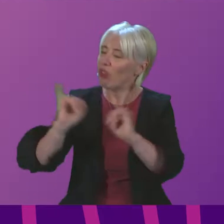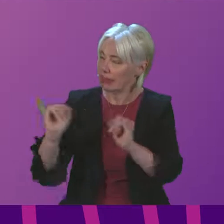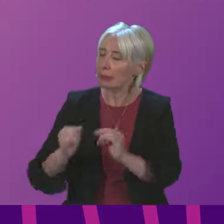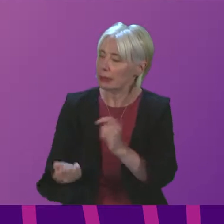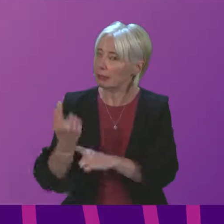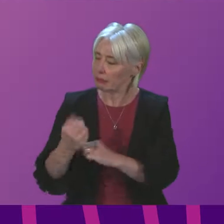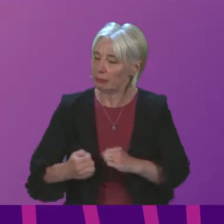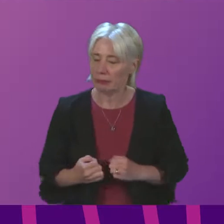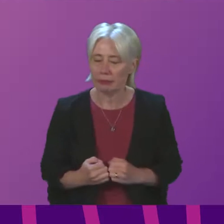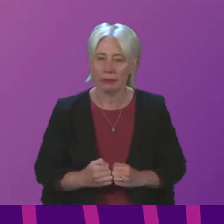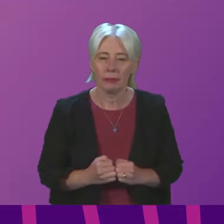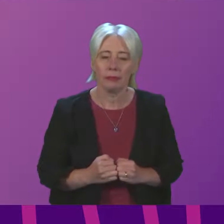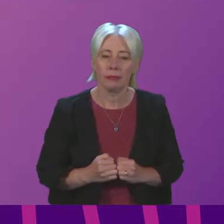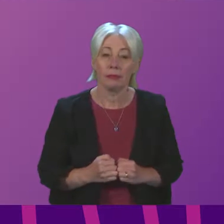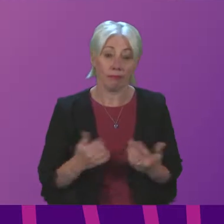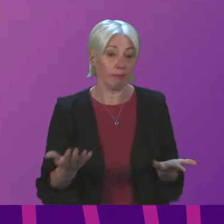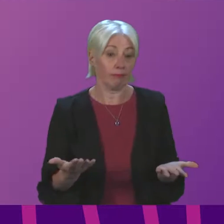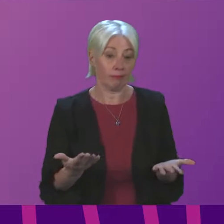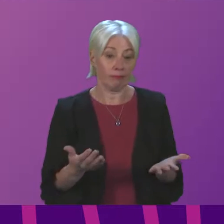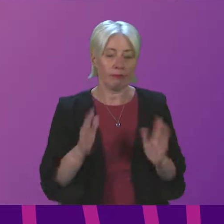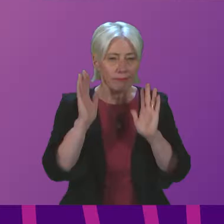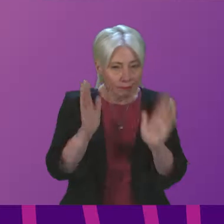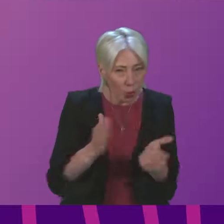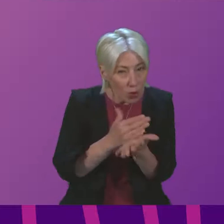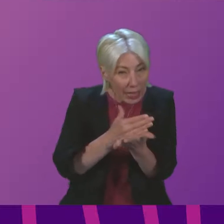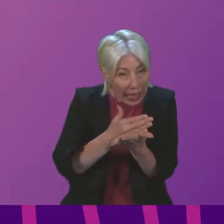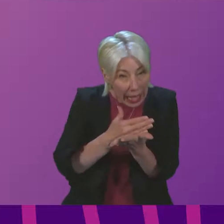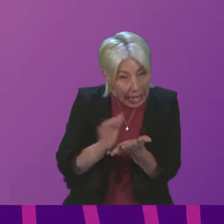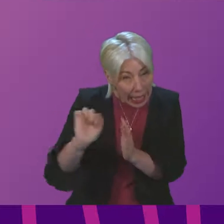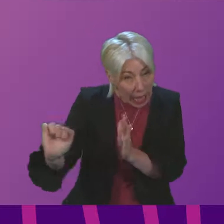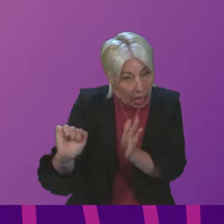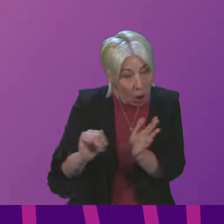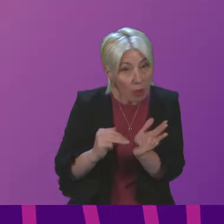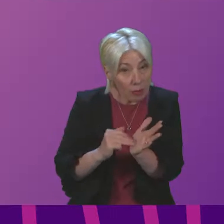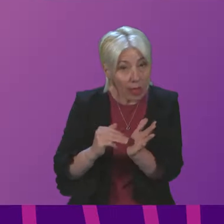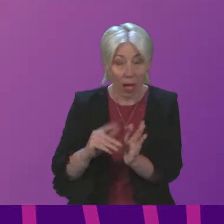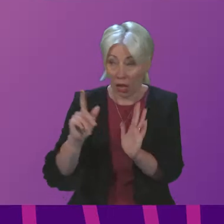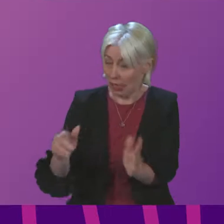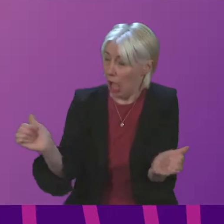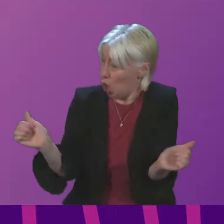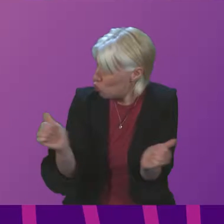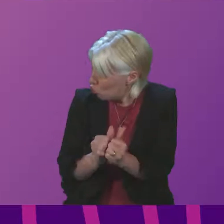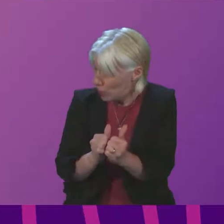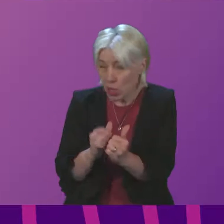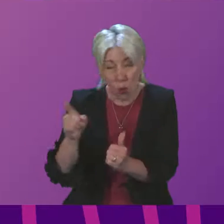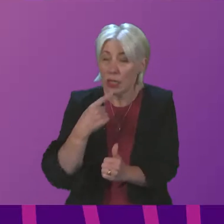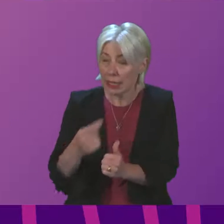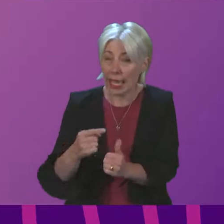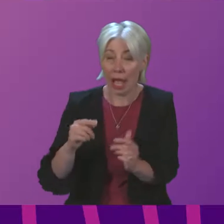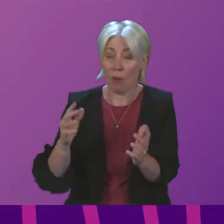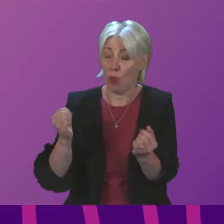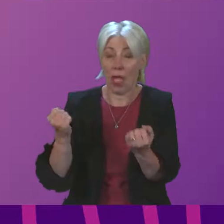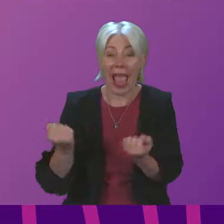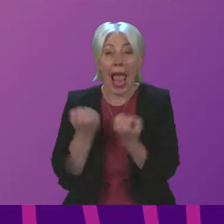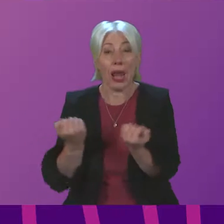McNeill. Presenting officer, let me be quite clear with the Cabinet Secretary. I endorse entirely what you said about the energy market needs to